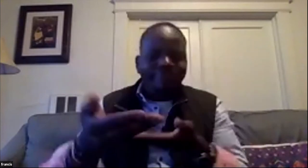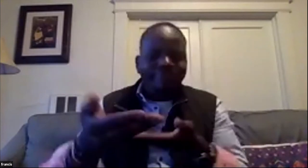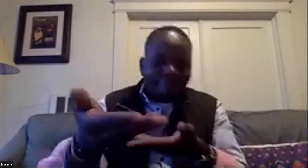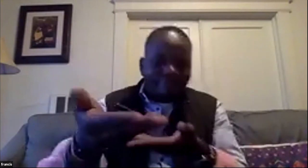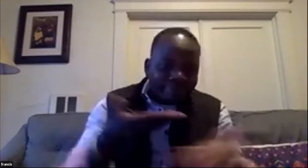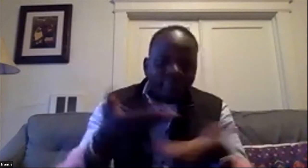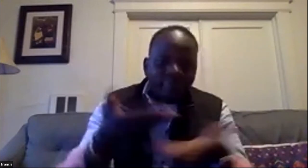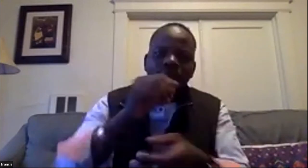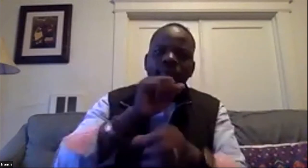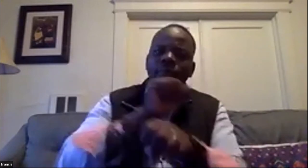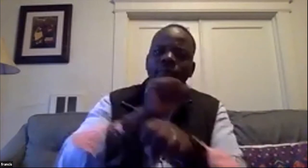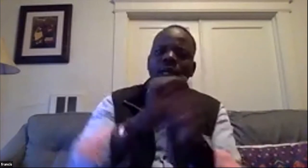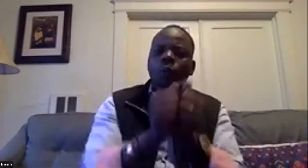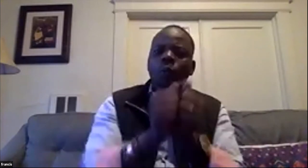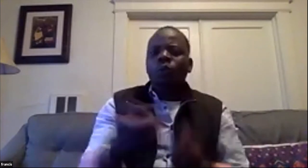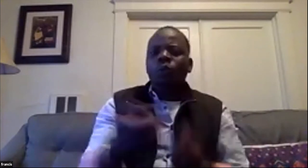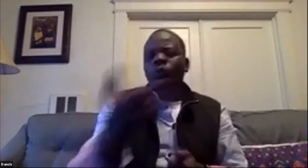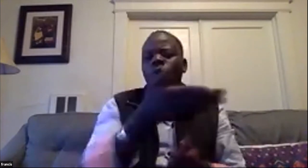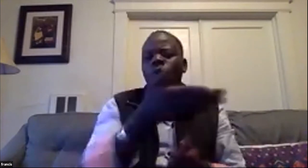to the community in zambia